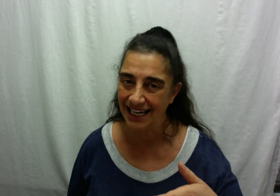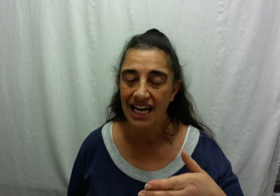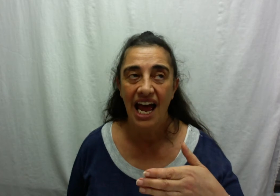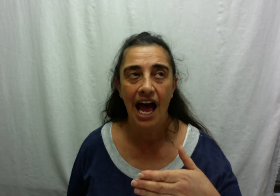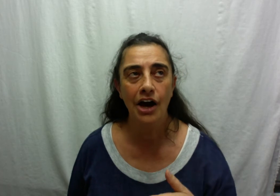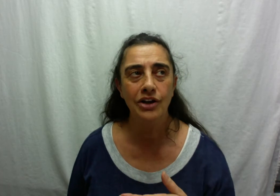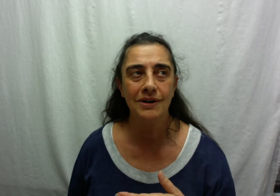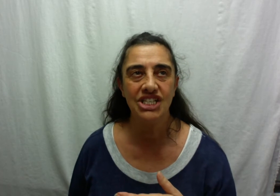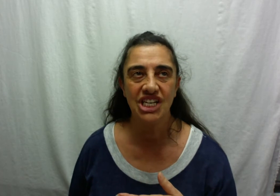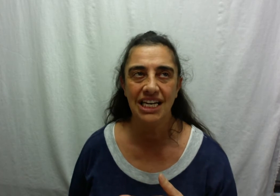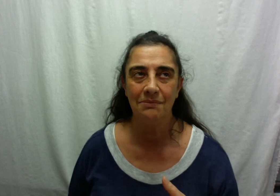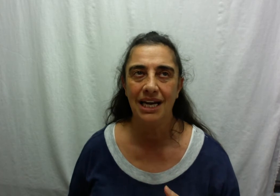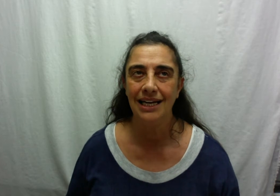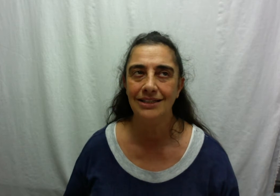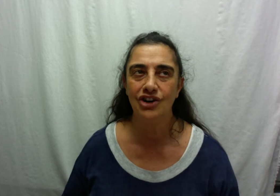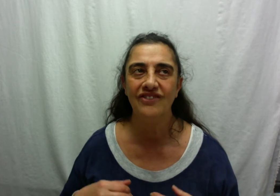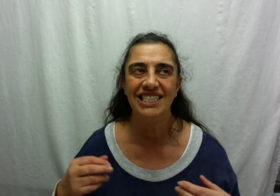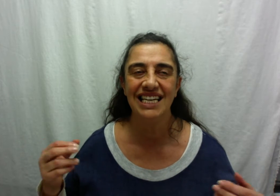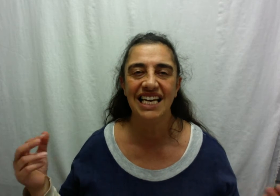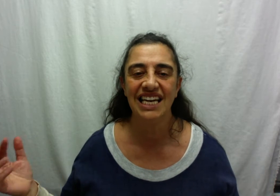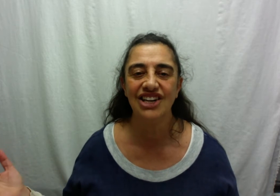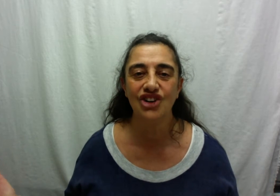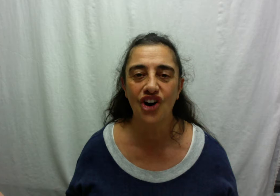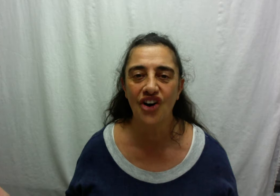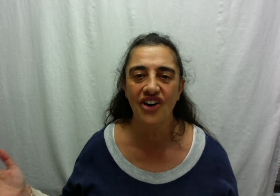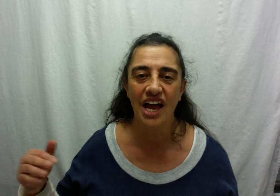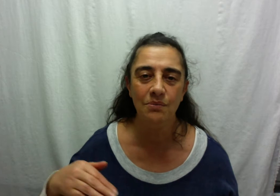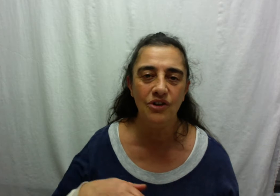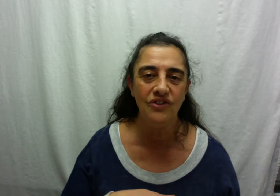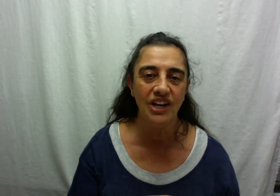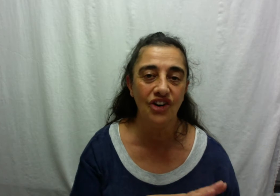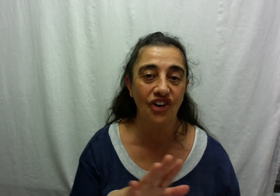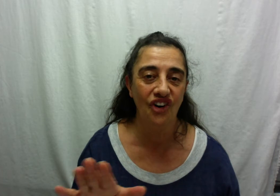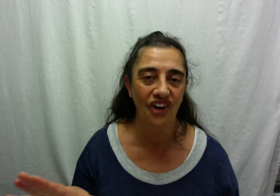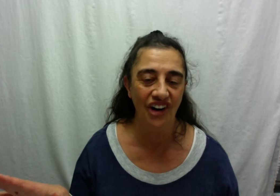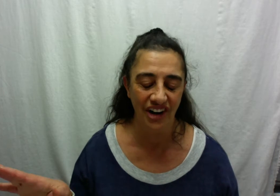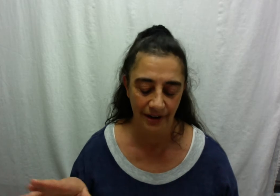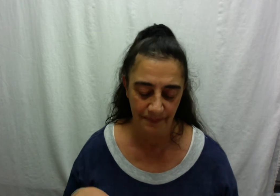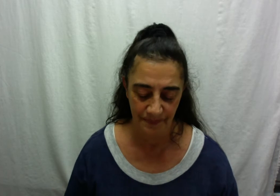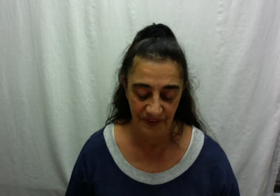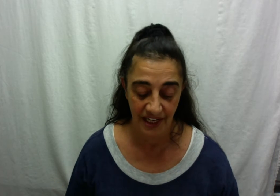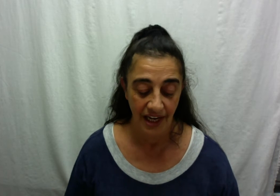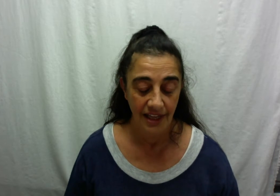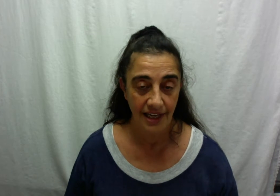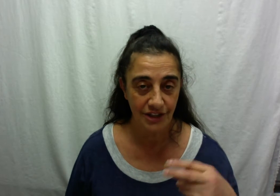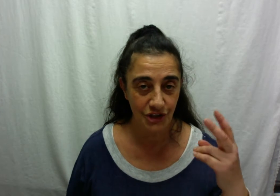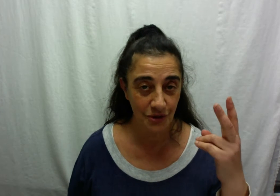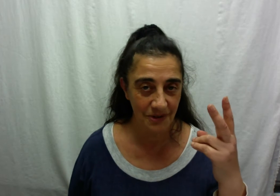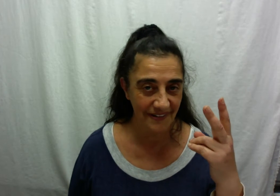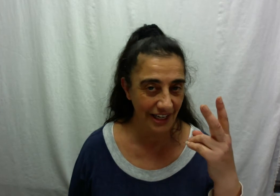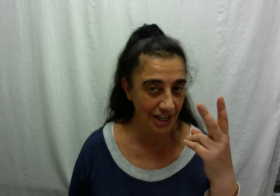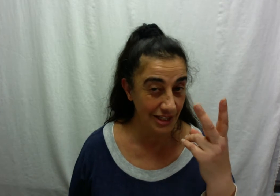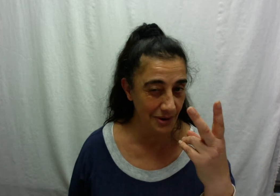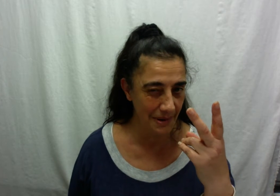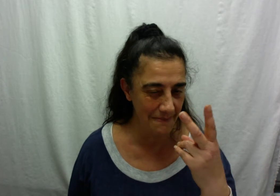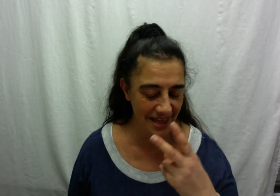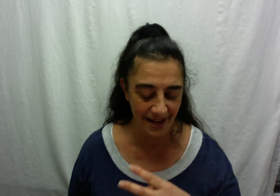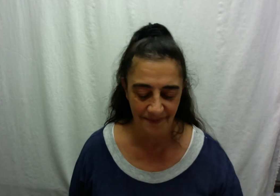how you are shedding money is you're obviously letting it go and moving on it's two moving on remember that